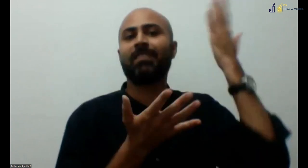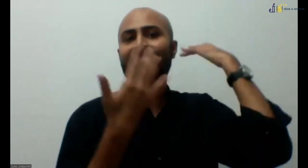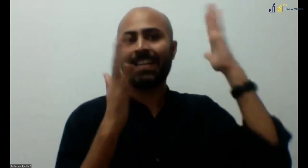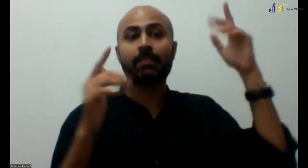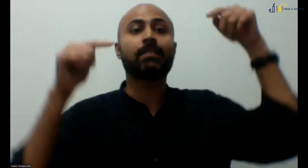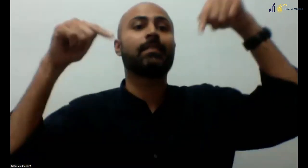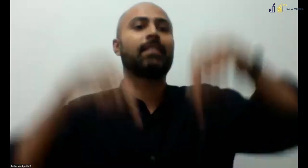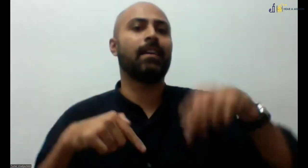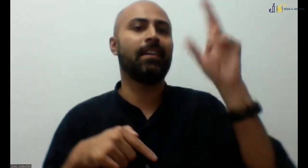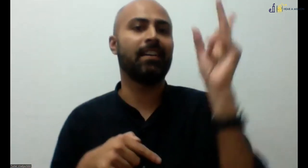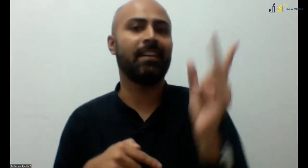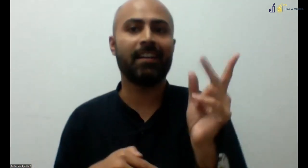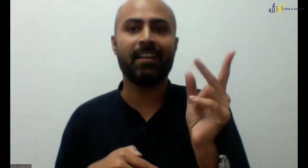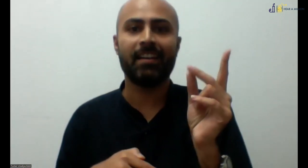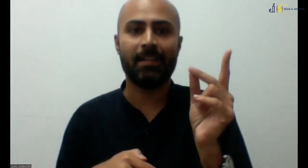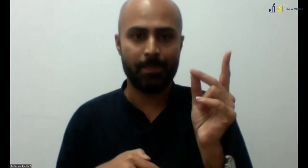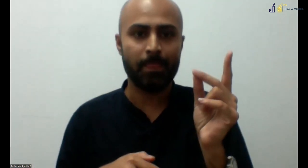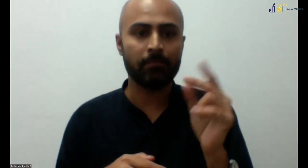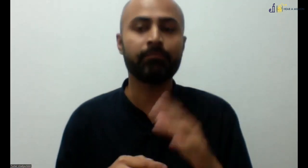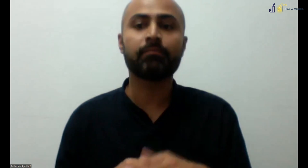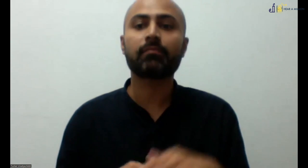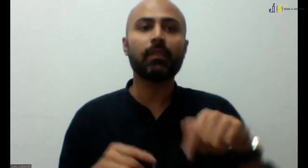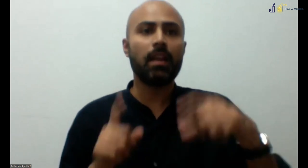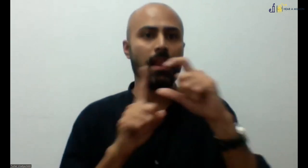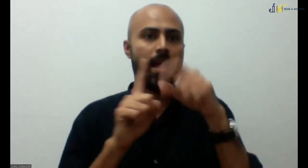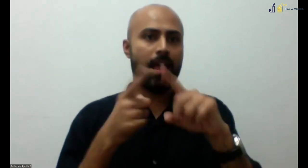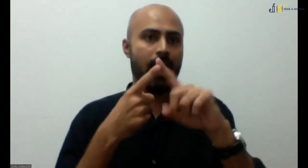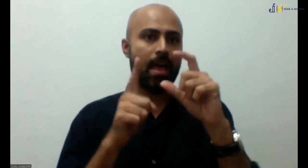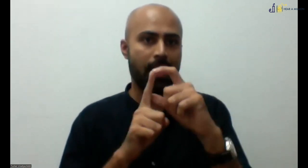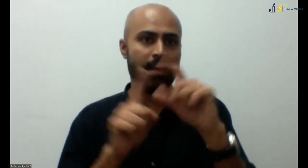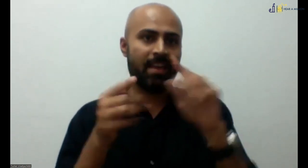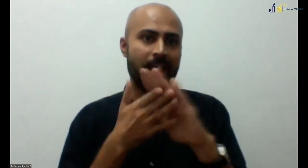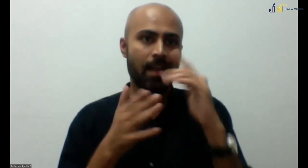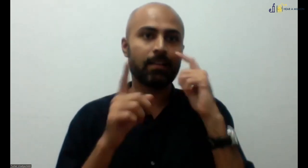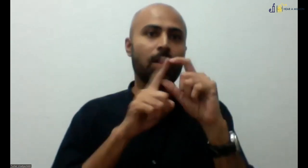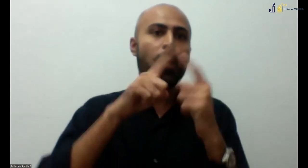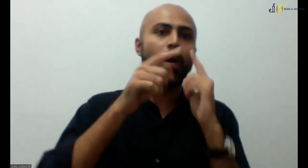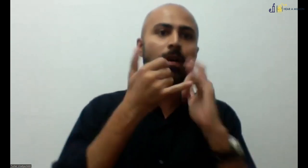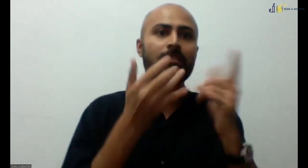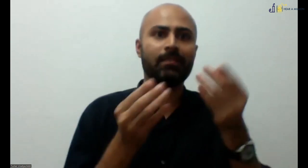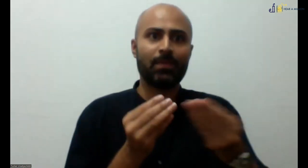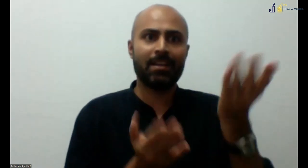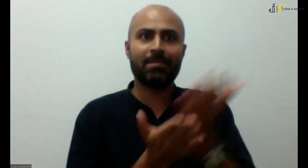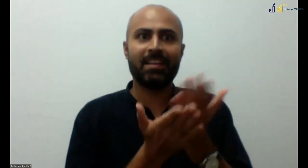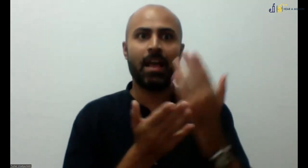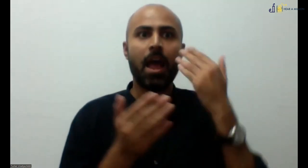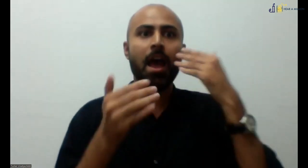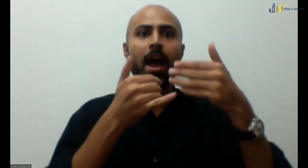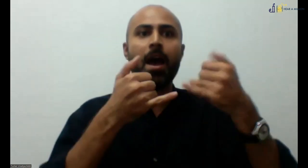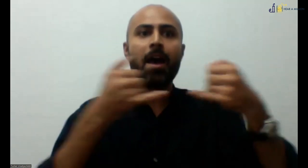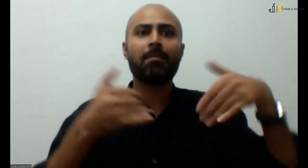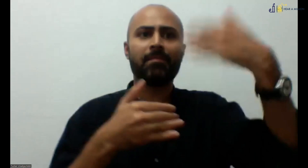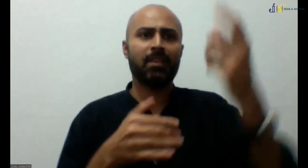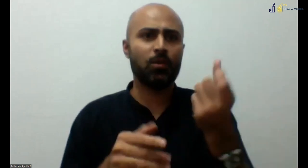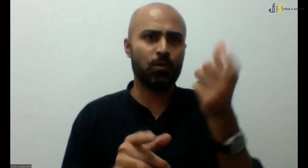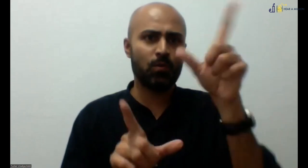are these two courses the same, what are the opportunities, what is the plan. So this is the second panel